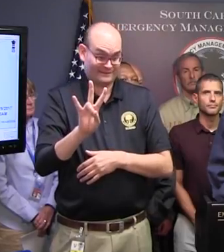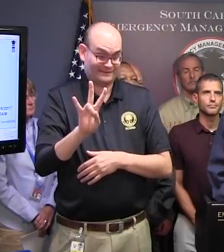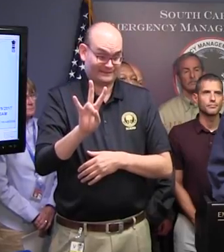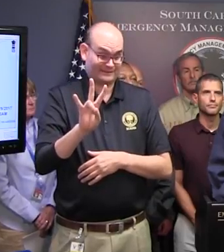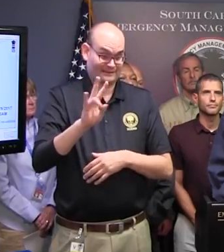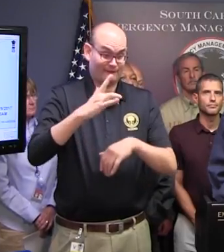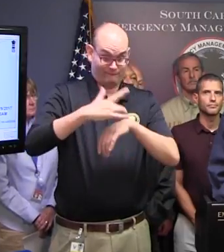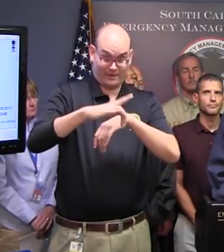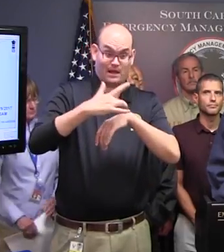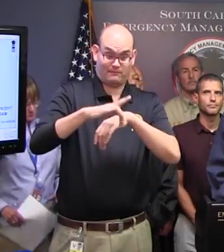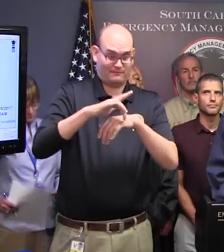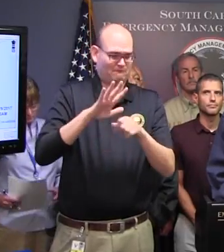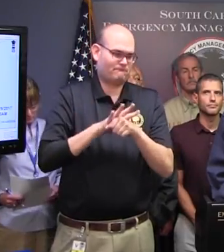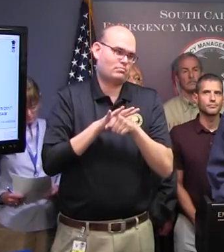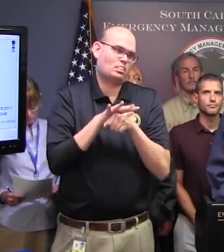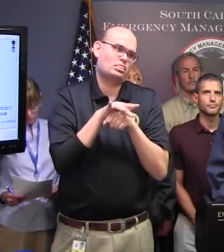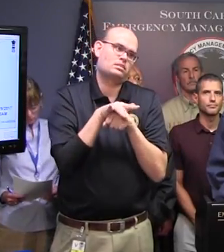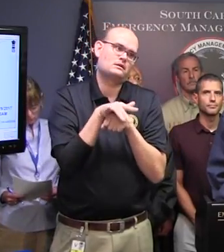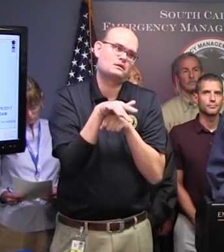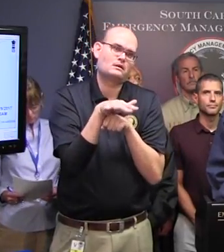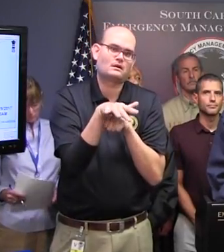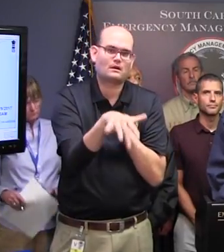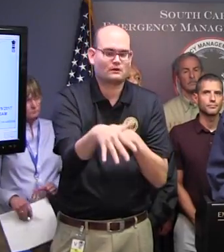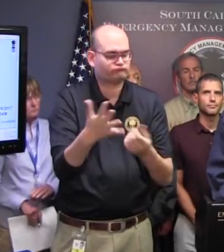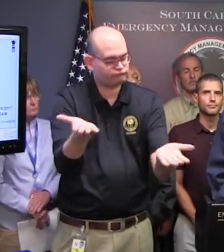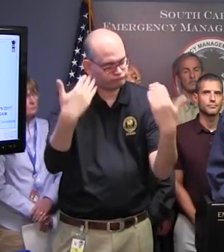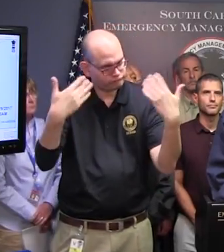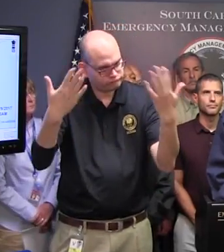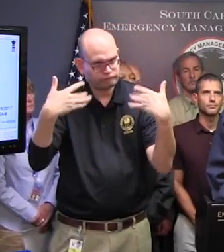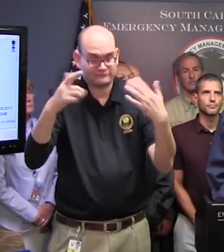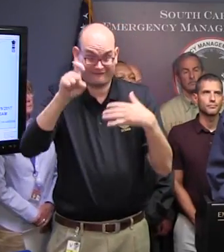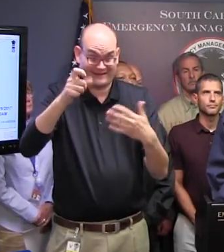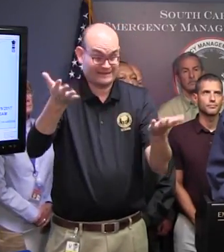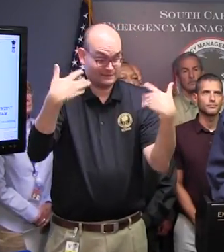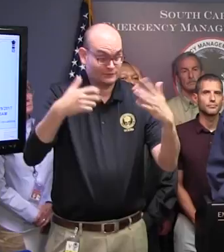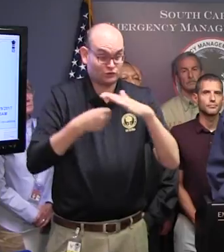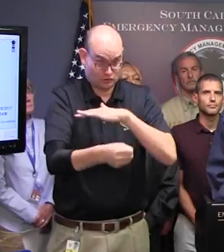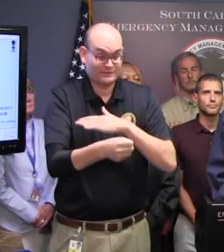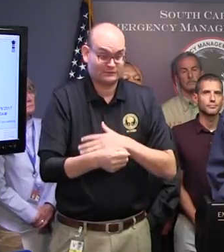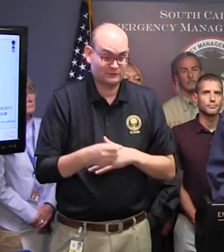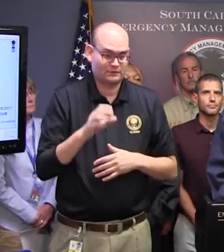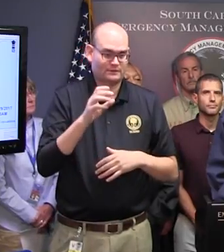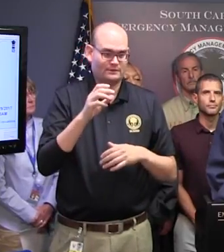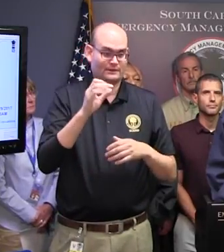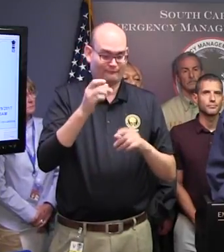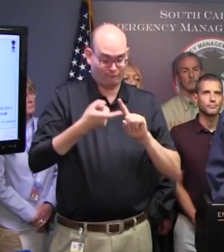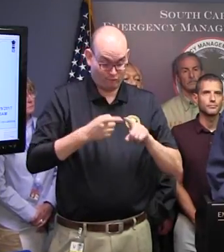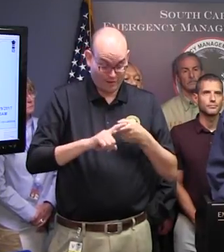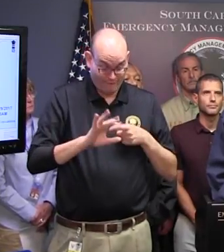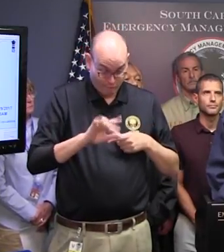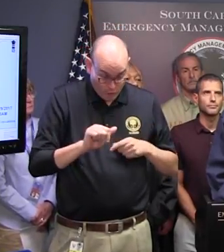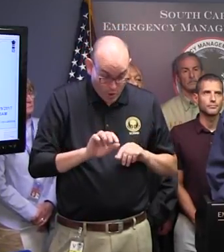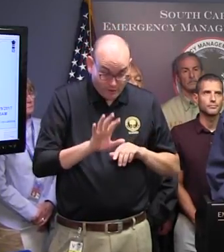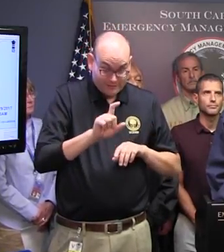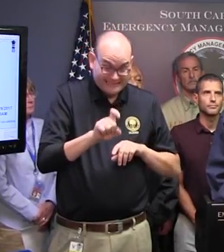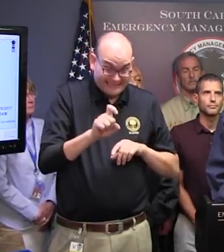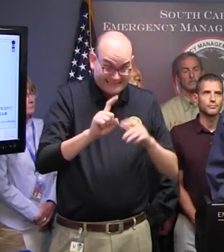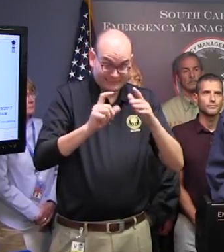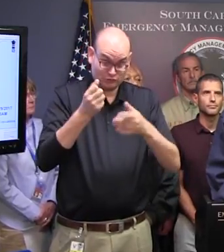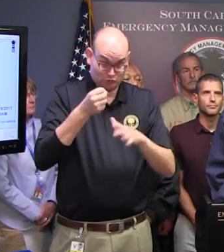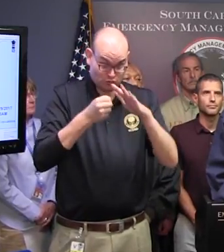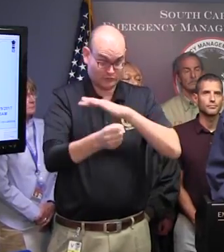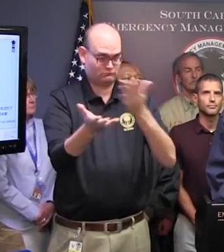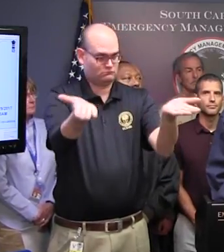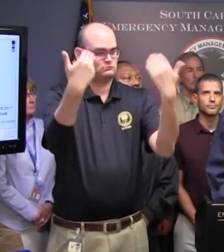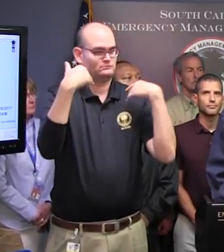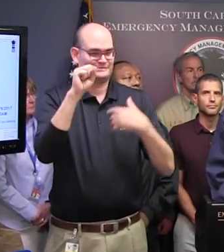including plenty of room for our friends coming up from Georgia and Florida. Although, as mentioned yesterday, the upper coast